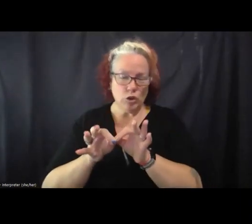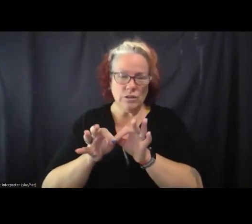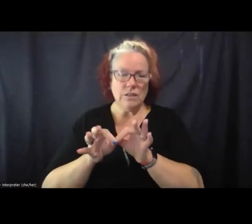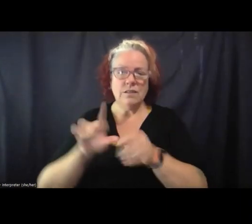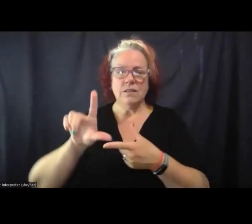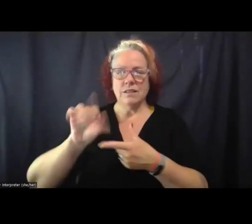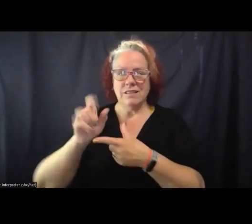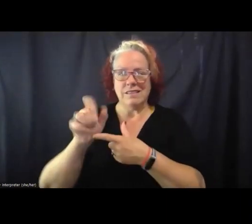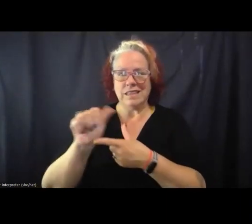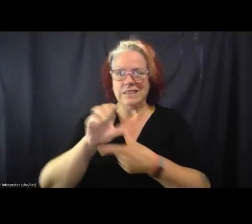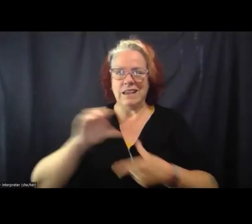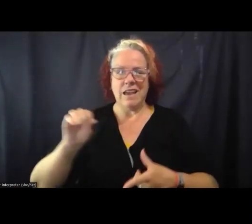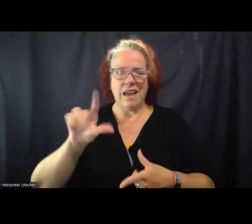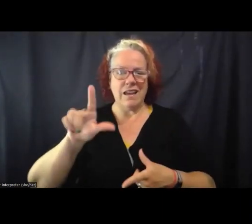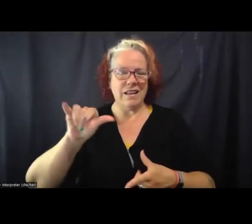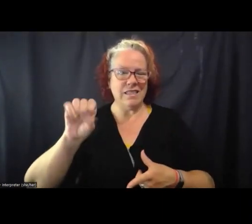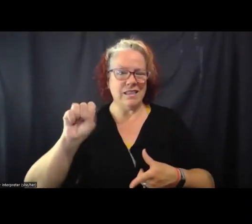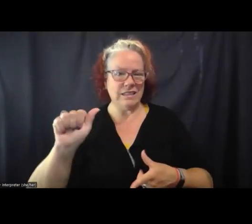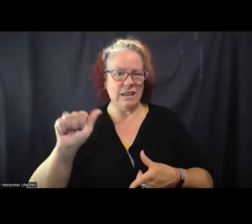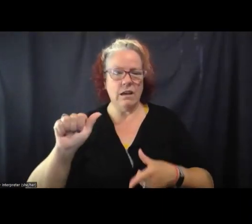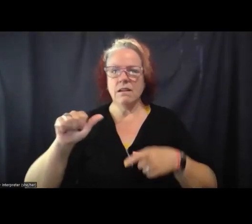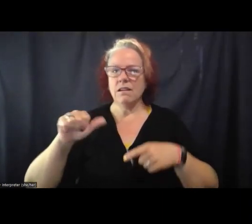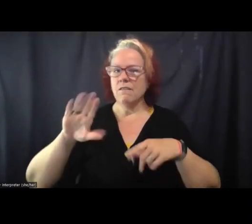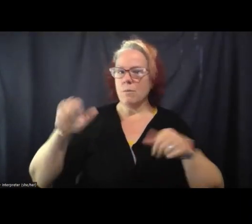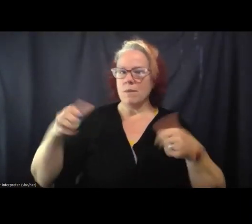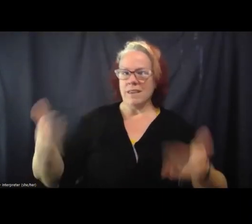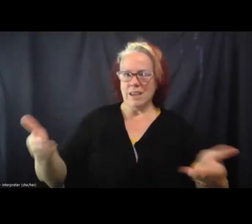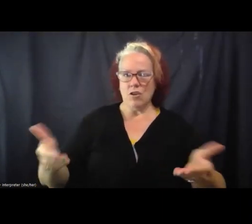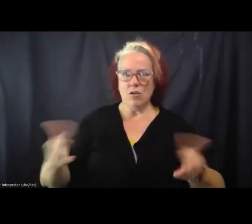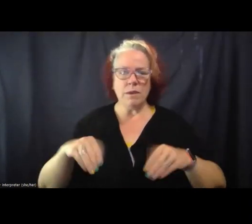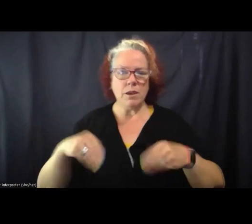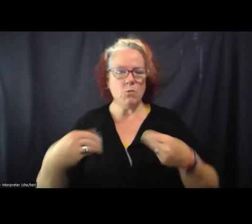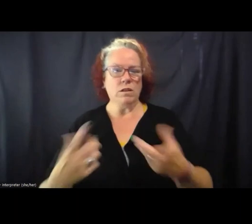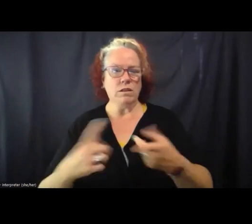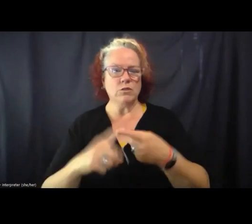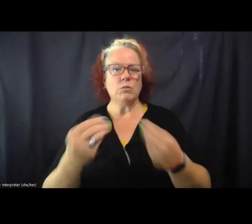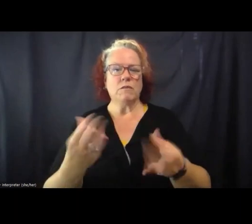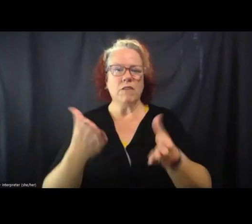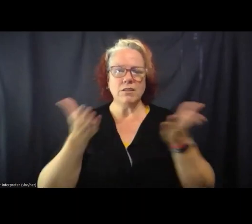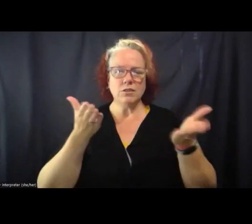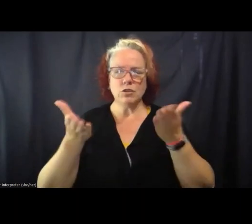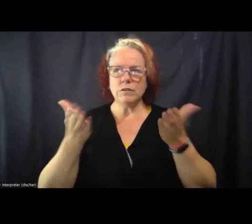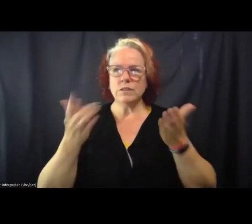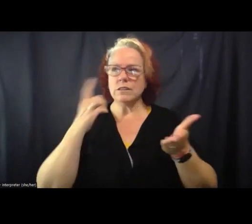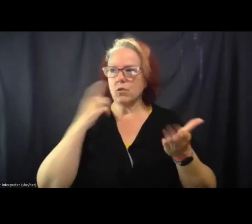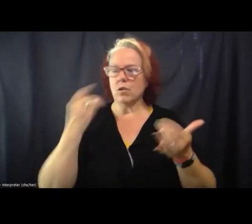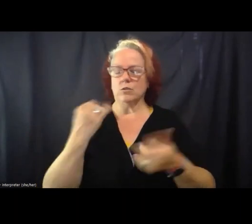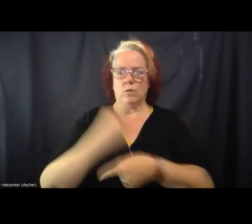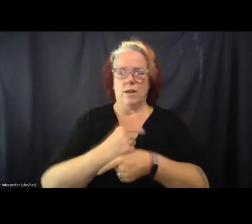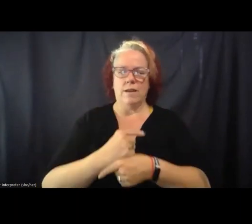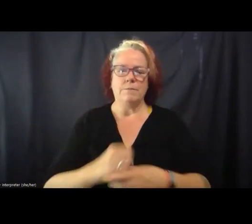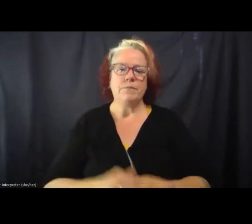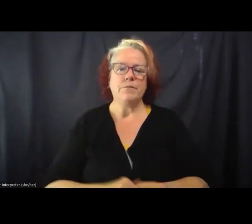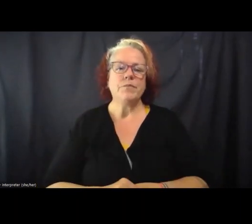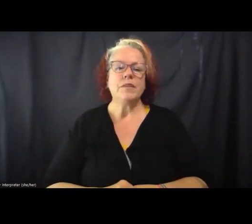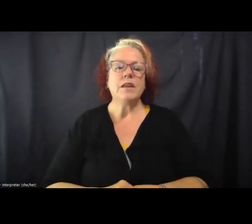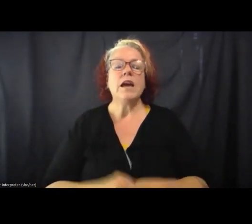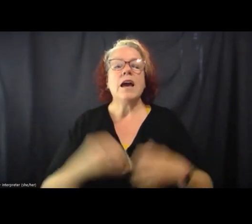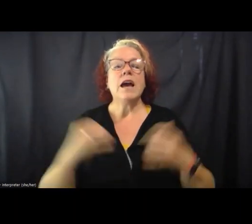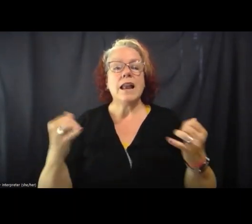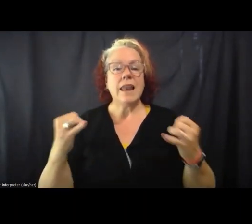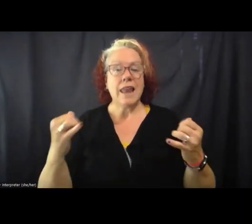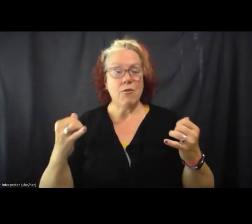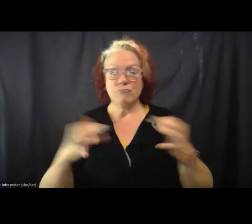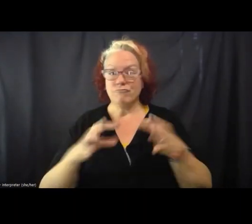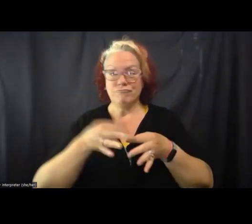Lixa and Lisa, for being available and willing to provide their services for us today. All right, without